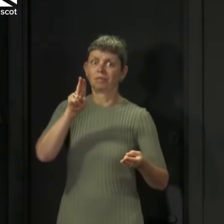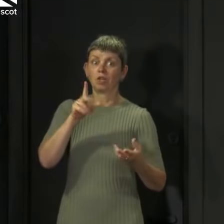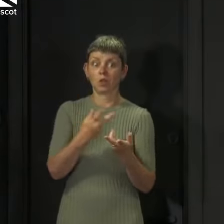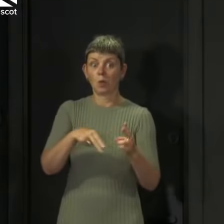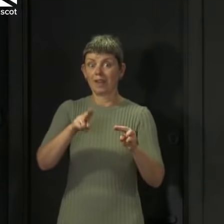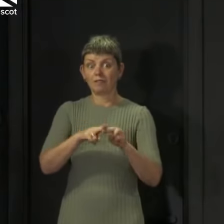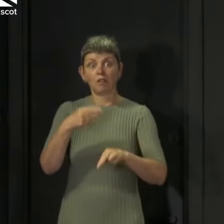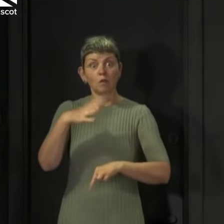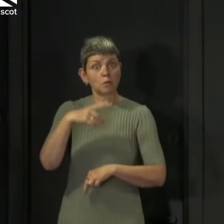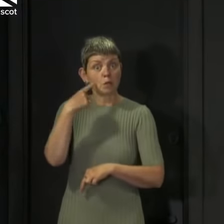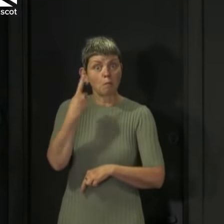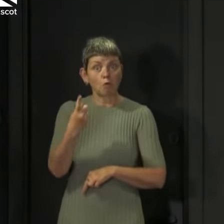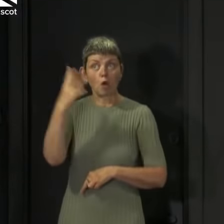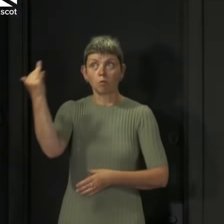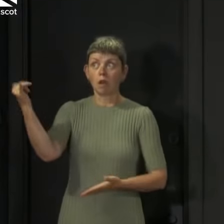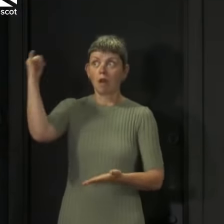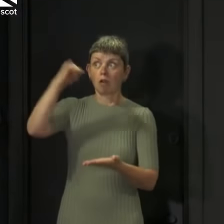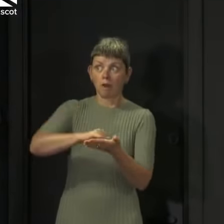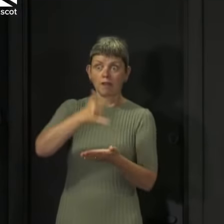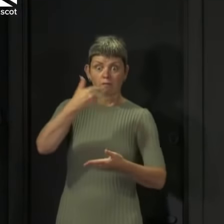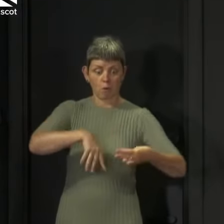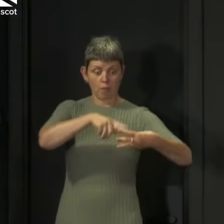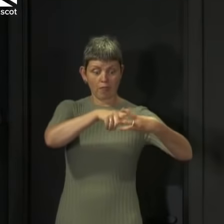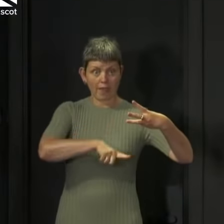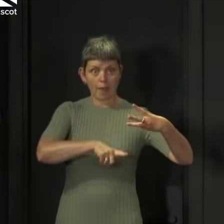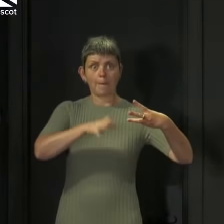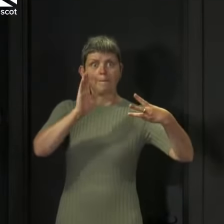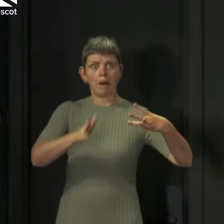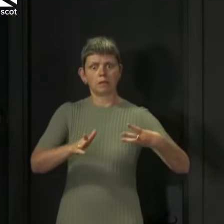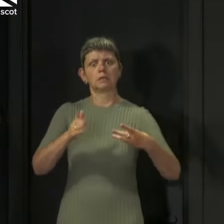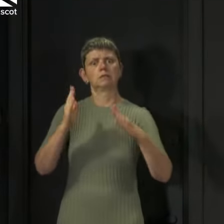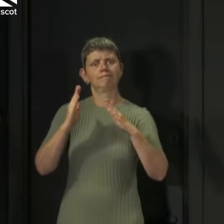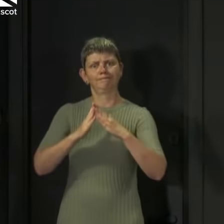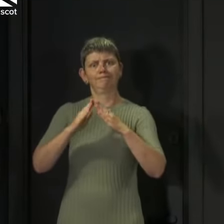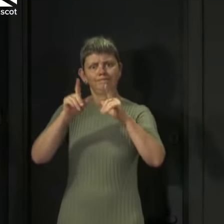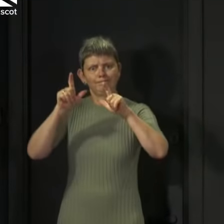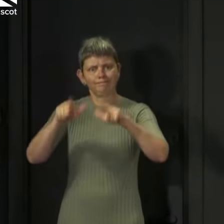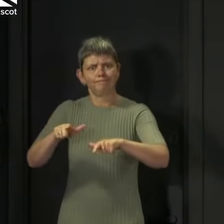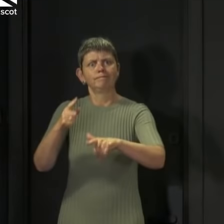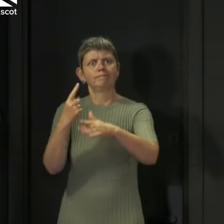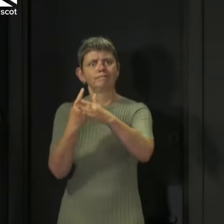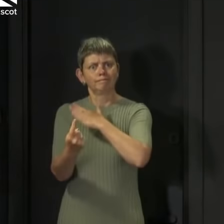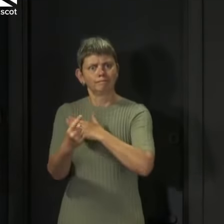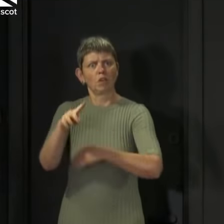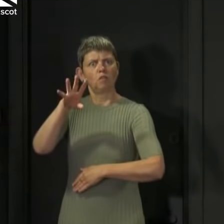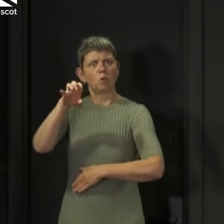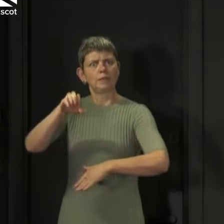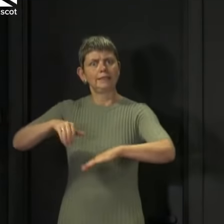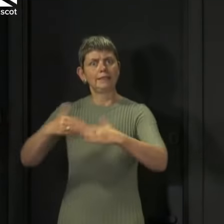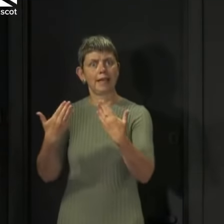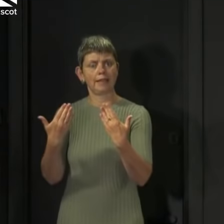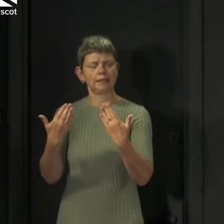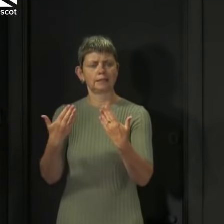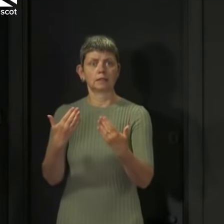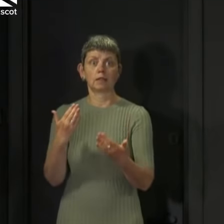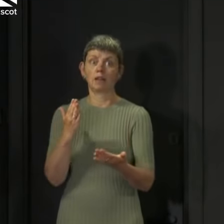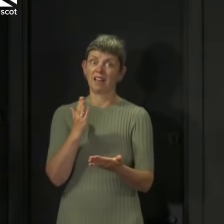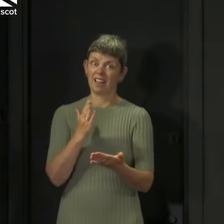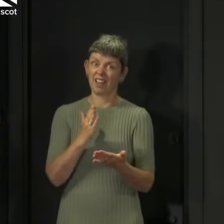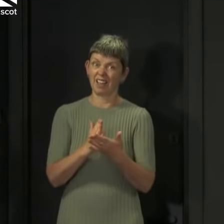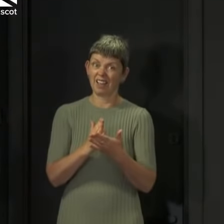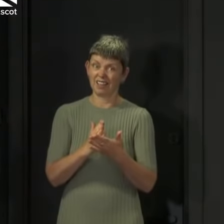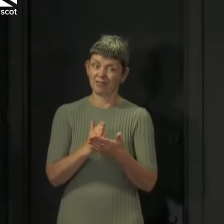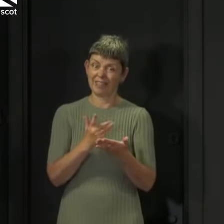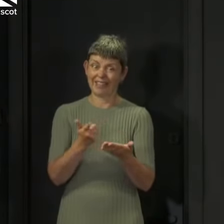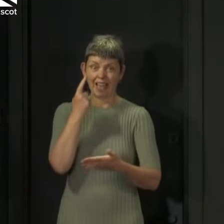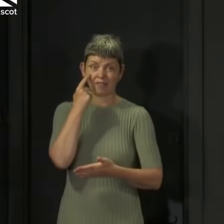from those countries must self-isolate for 14 days. This is another reminder of how quickly the international situation can